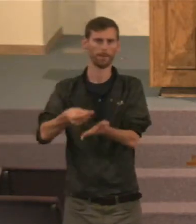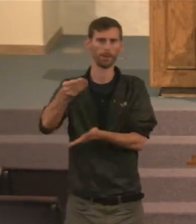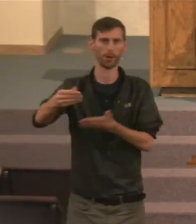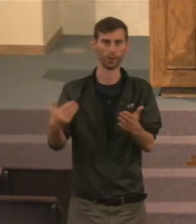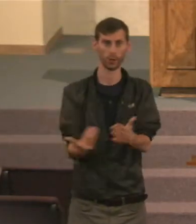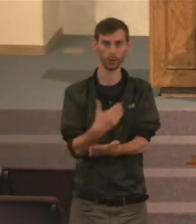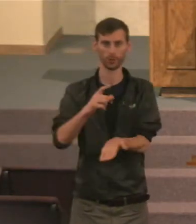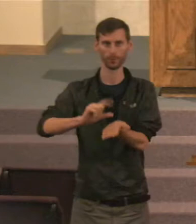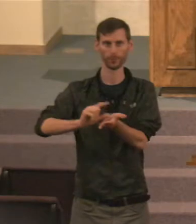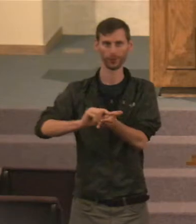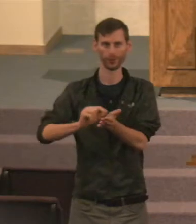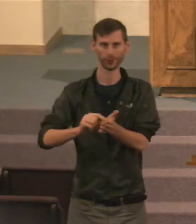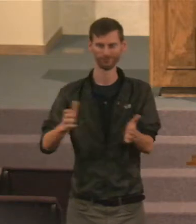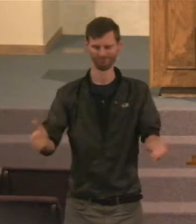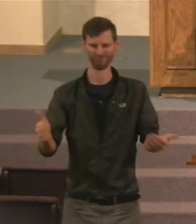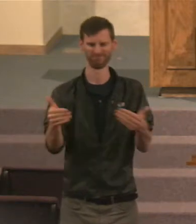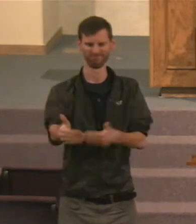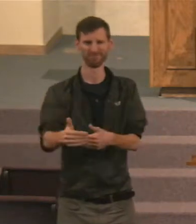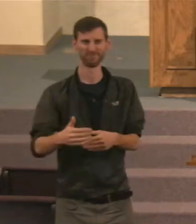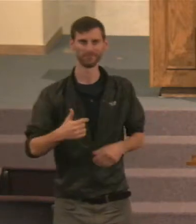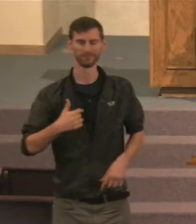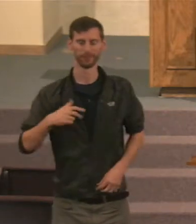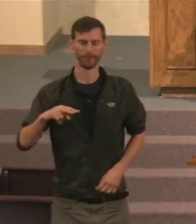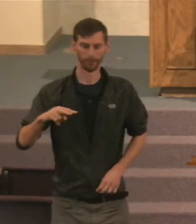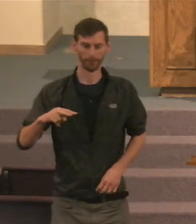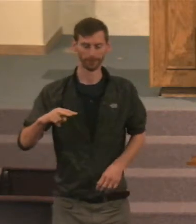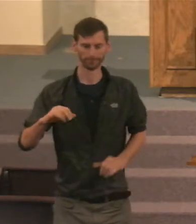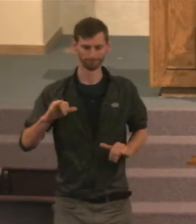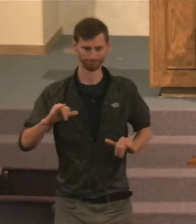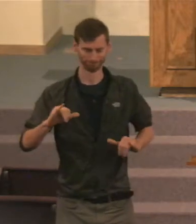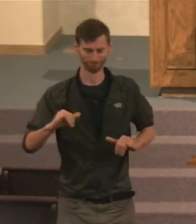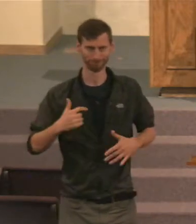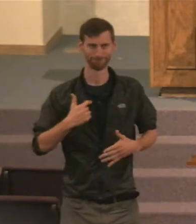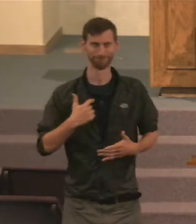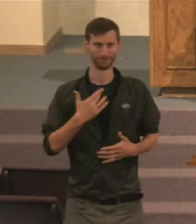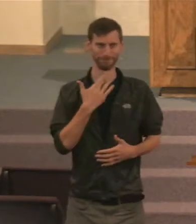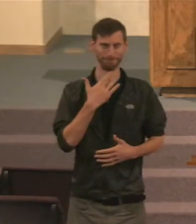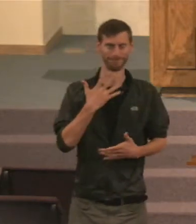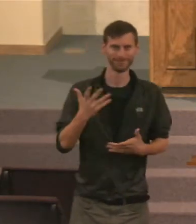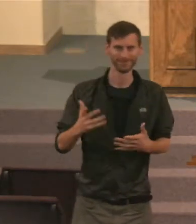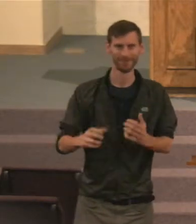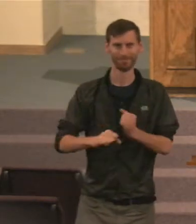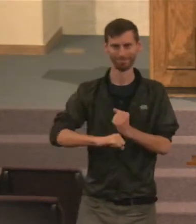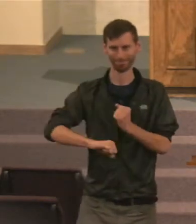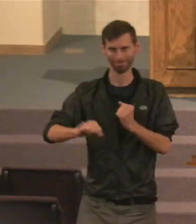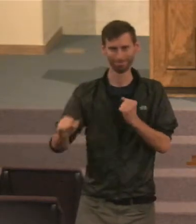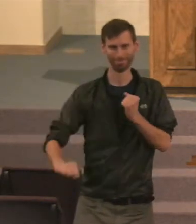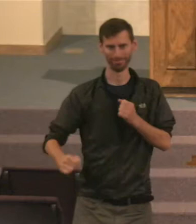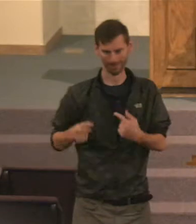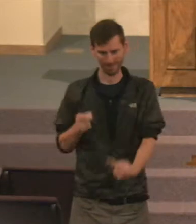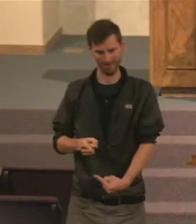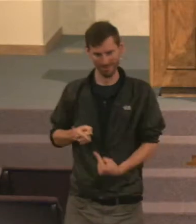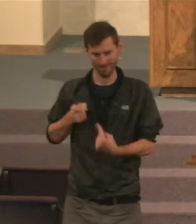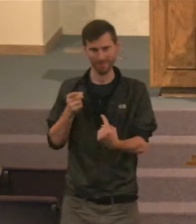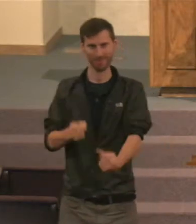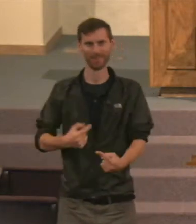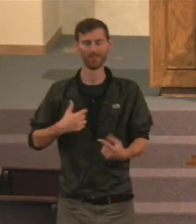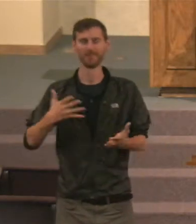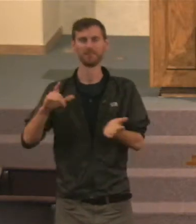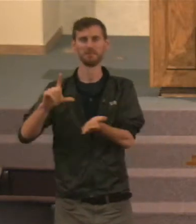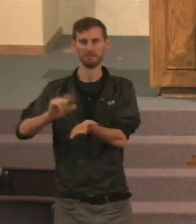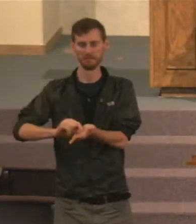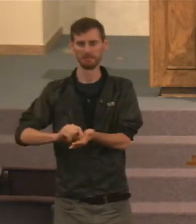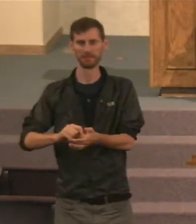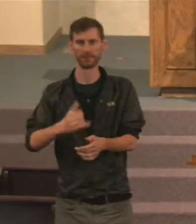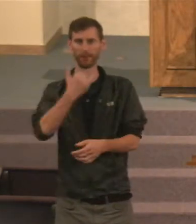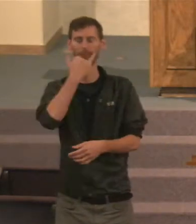And it took me for a while to get on my program to get to that, and I printed it off, and it